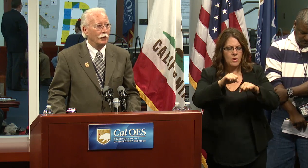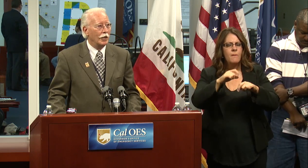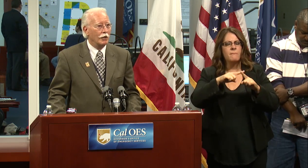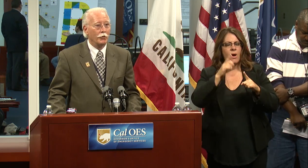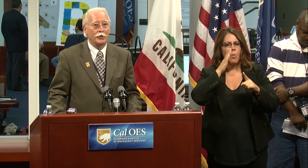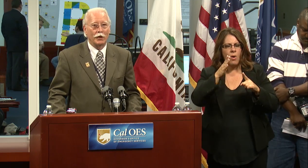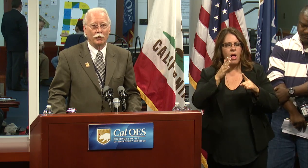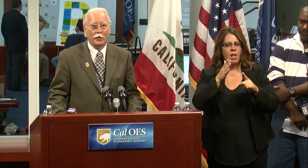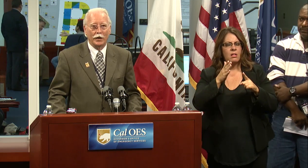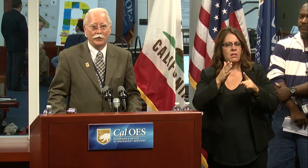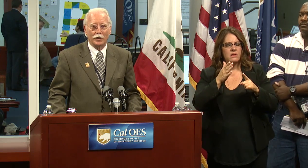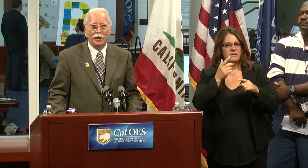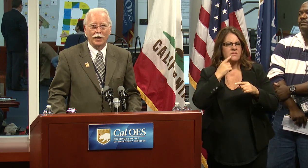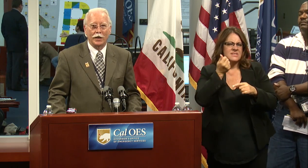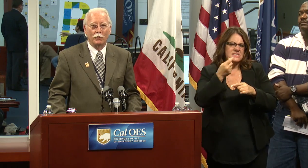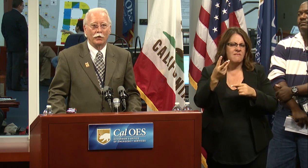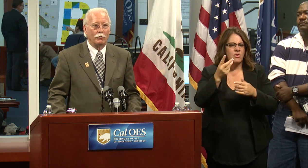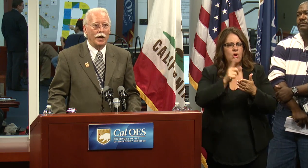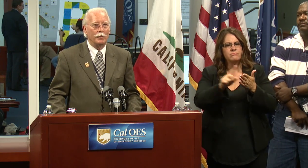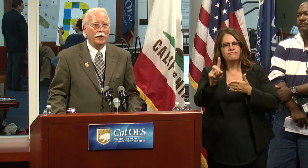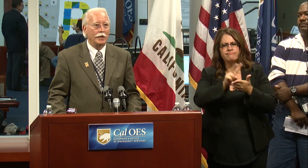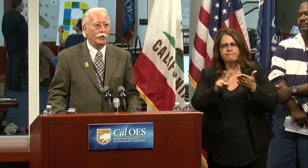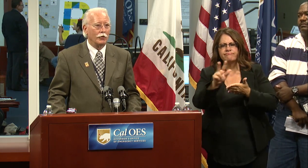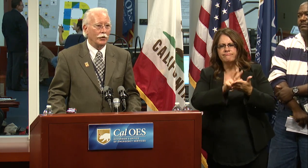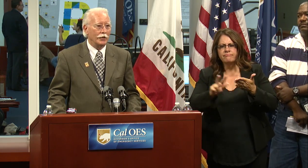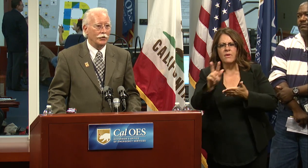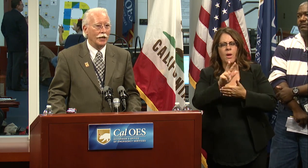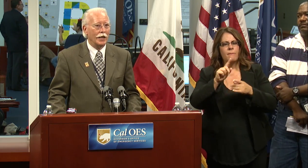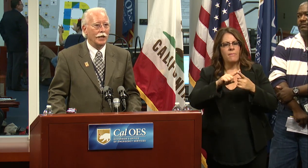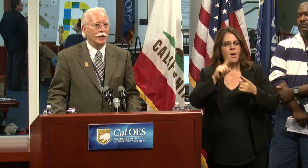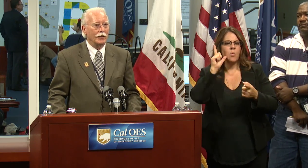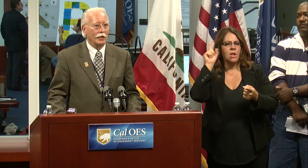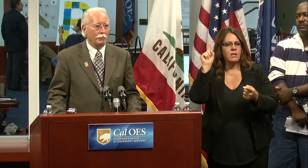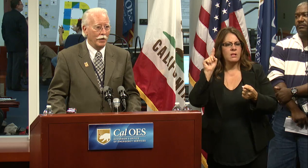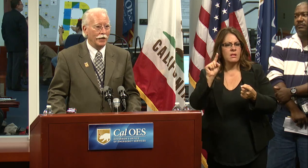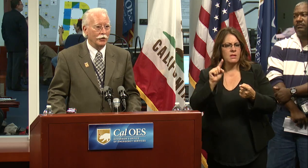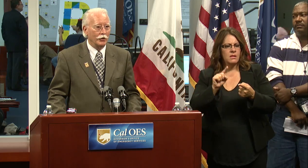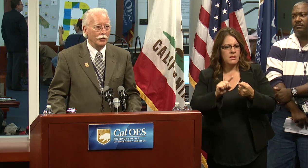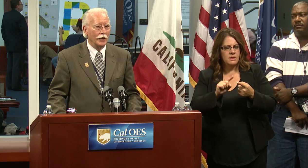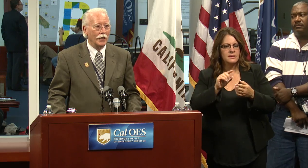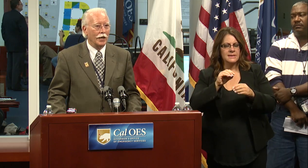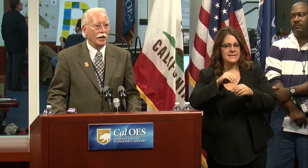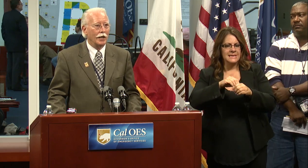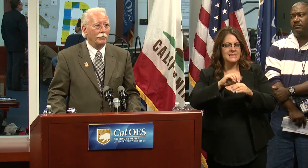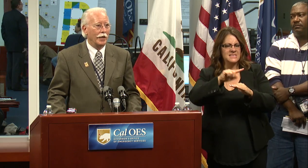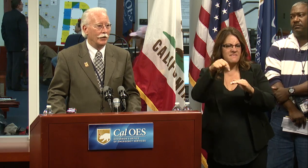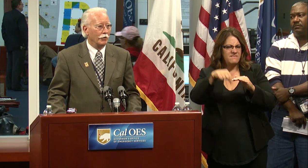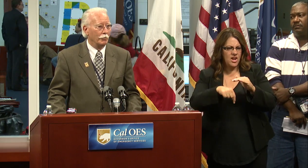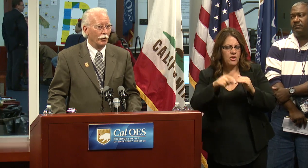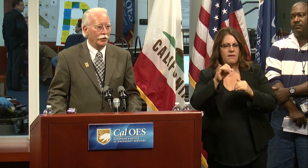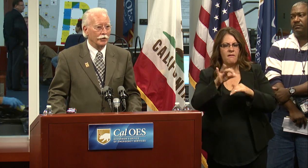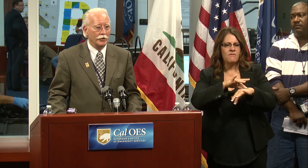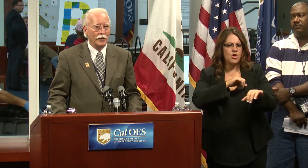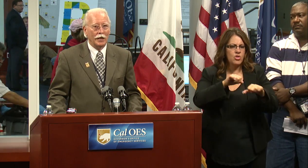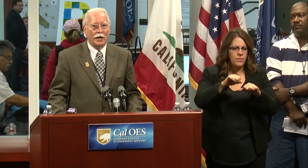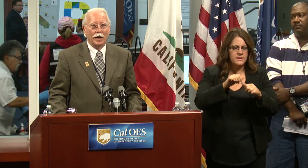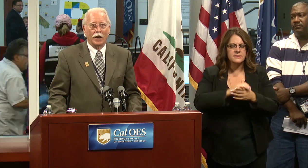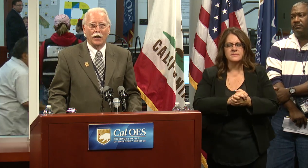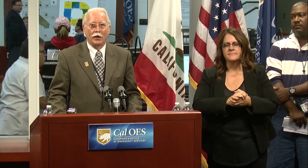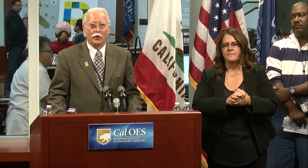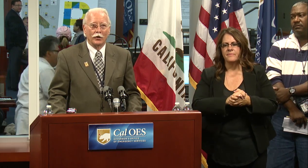continue for several weeks and they will rapidly decrease in their magnitude and their importance.